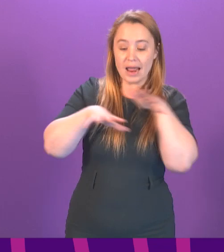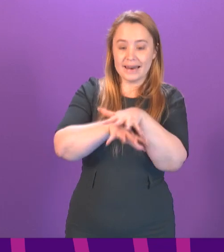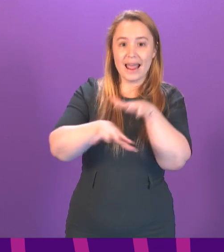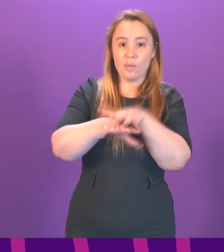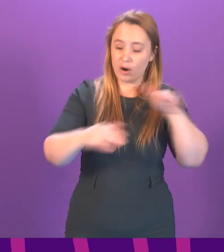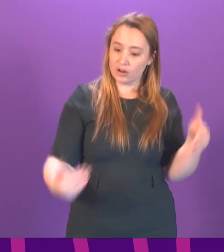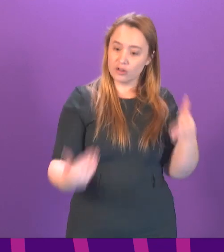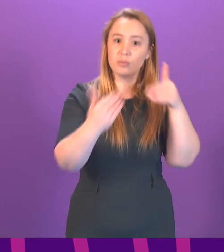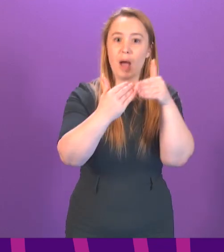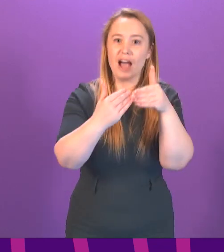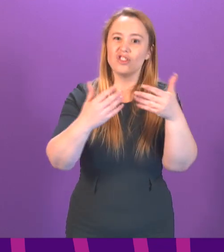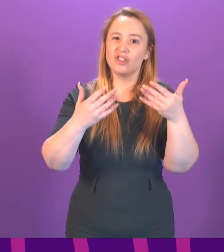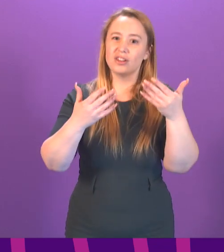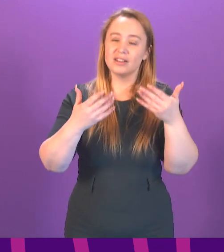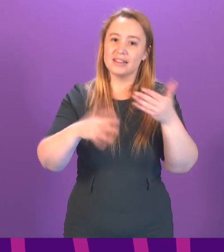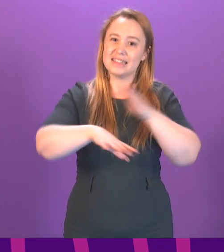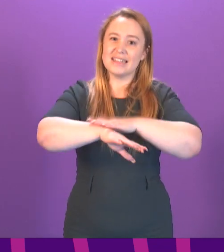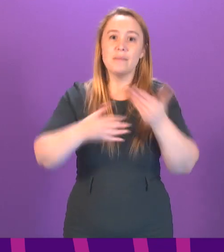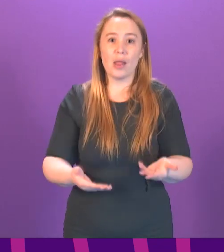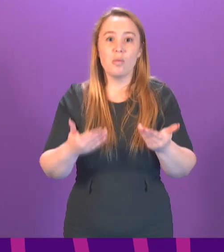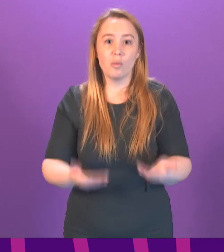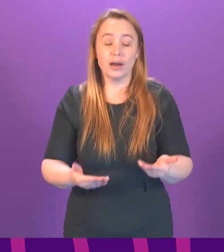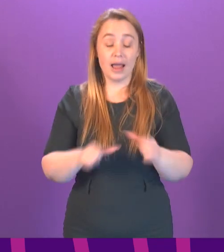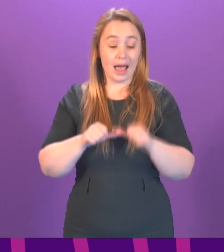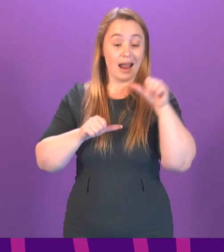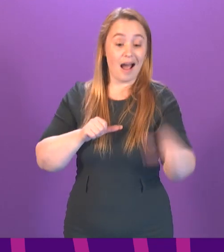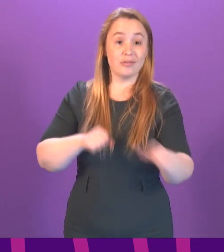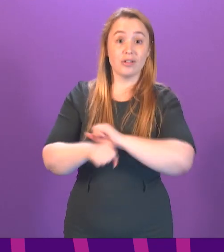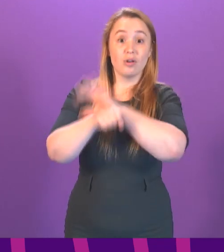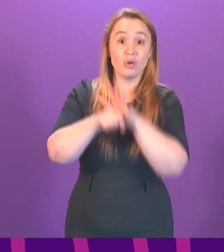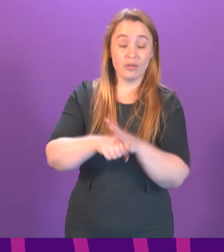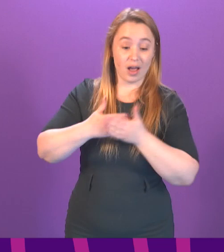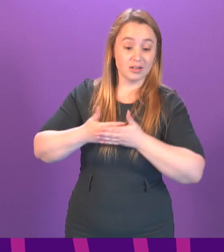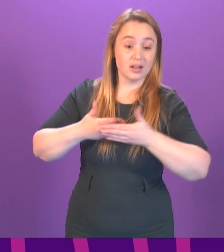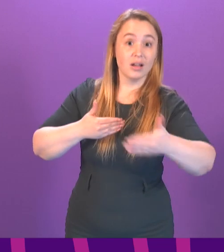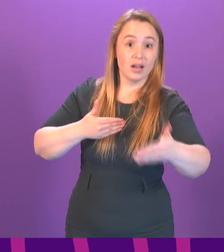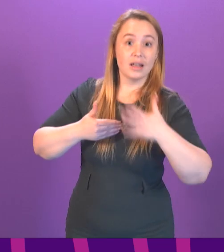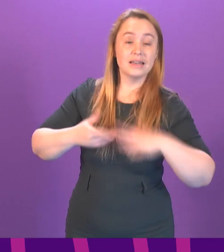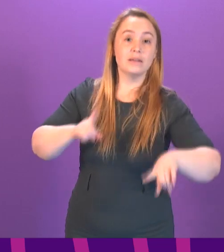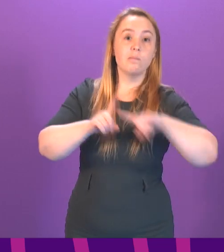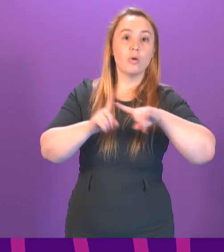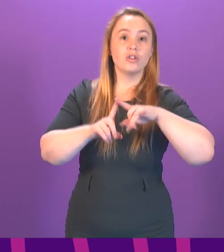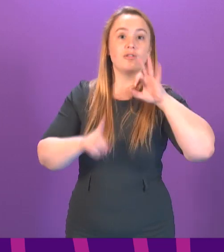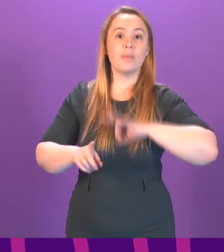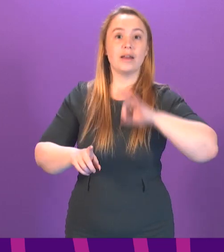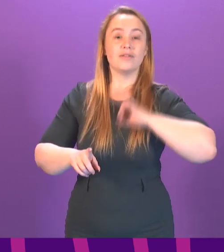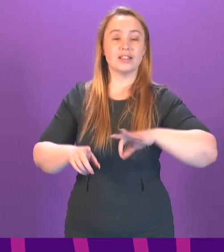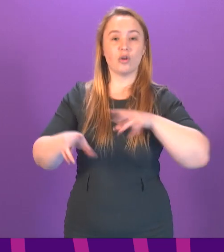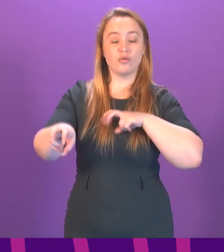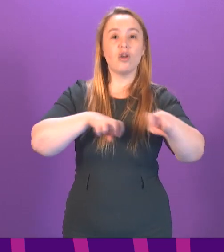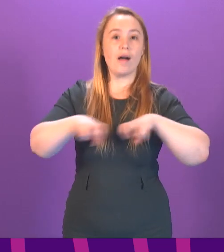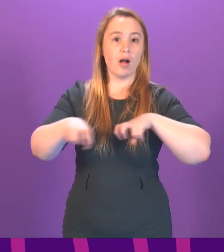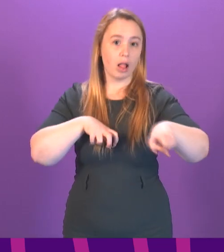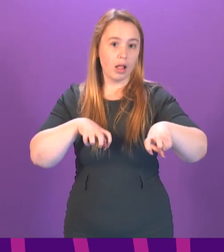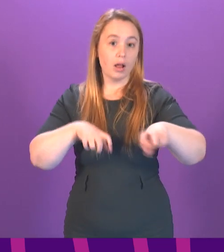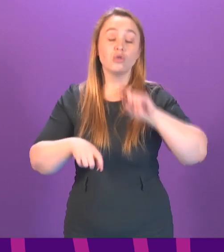fit for the 21st century and in a post-Covid world, of course, which locks in the positive benefits and travel behaviours of individuals.